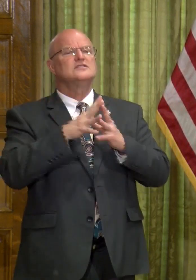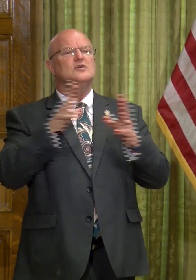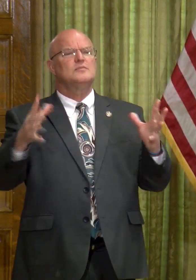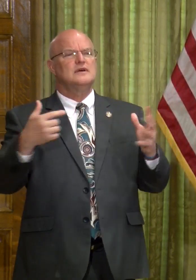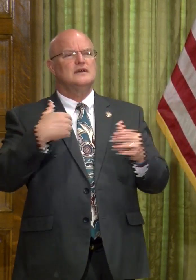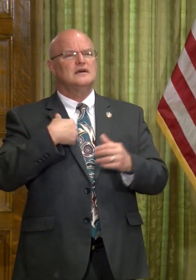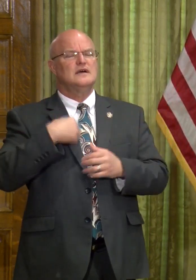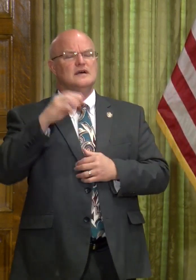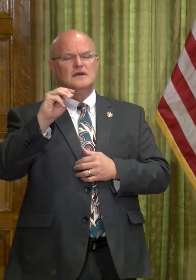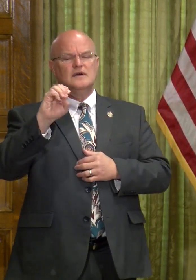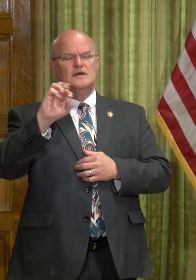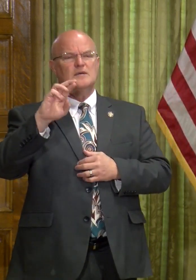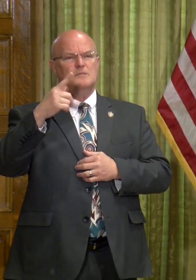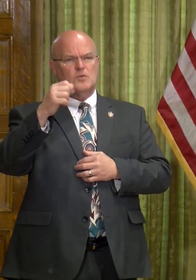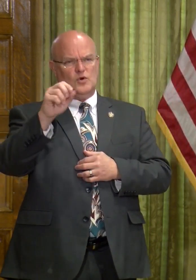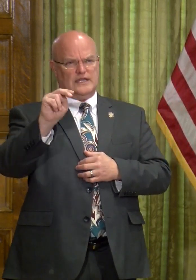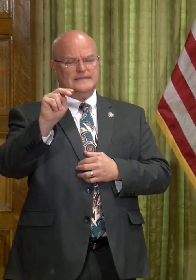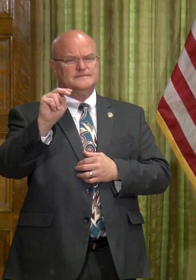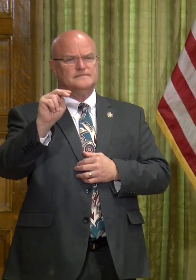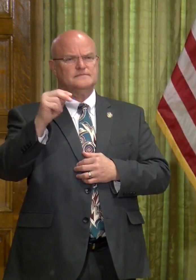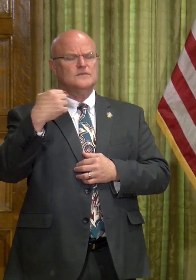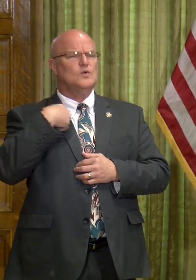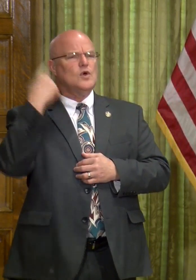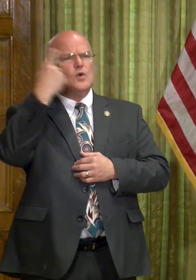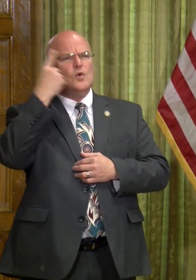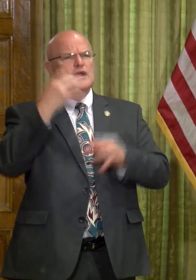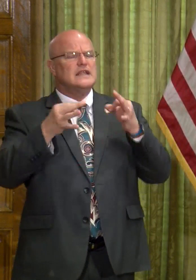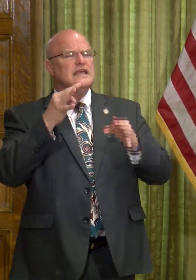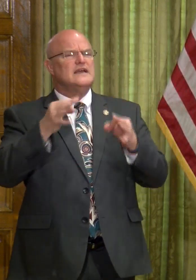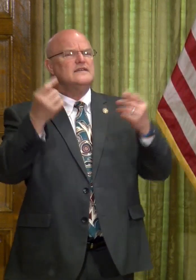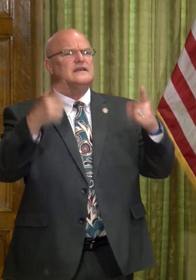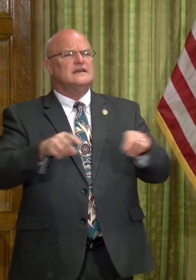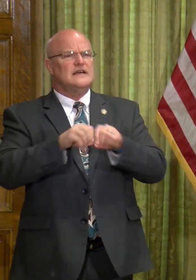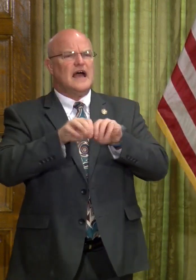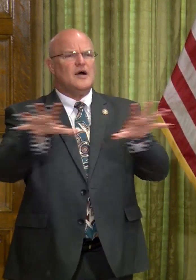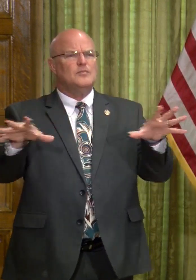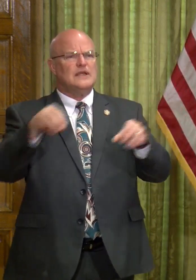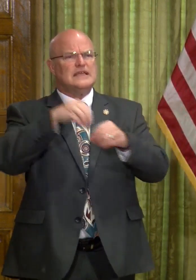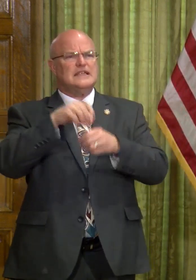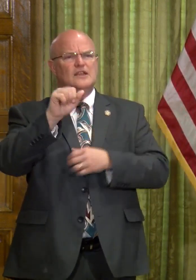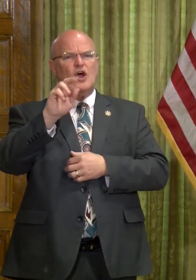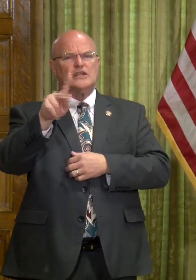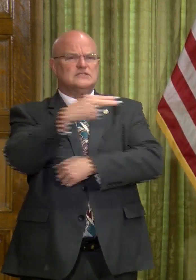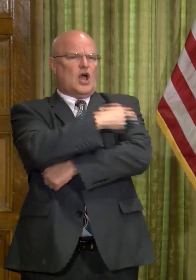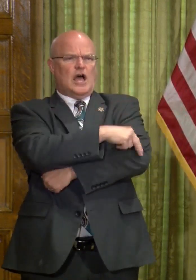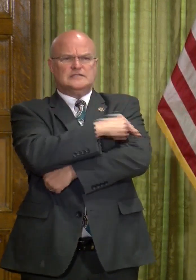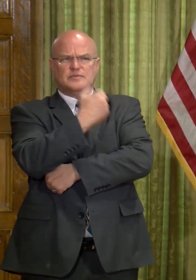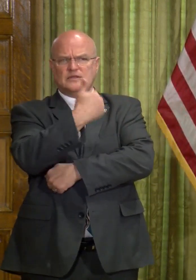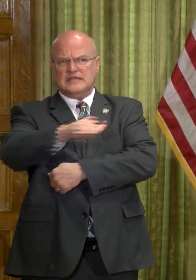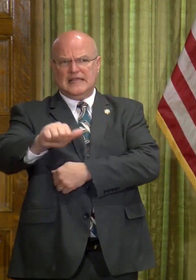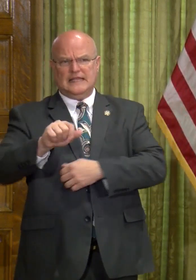much. This is Morgan at KTHB. we were wondering if there's any instance of an outbreak within an Arkansas hospital.